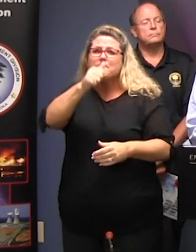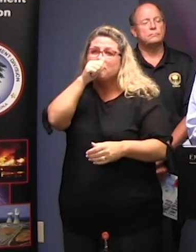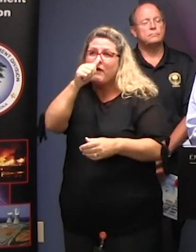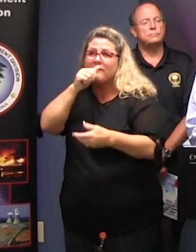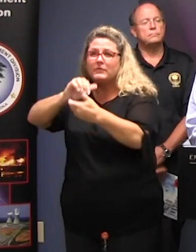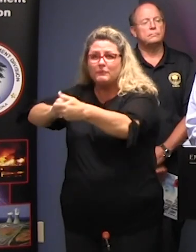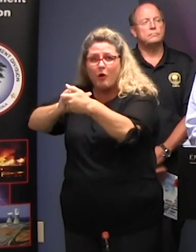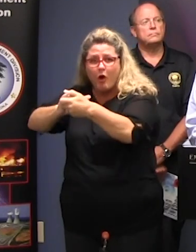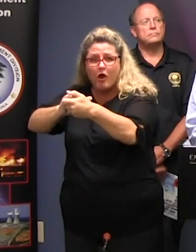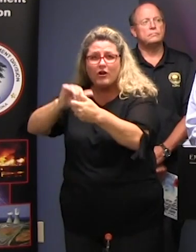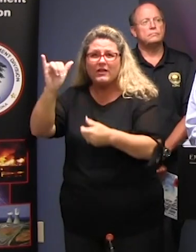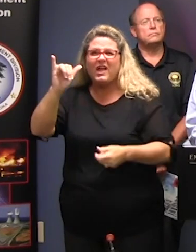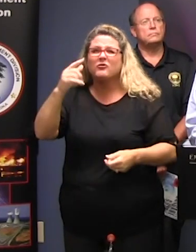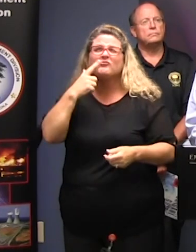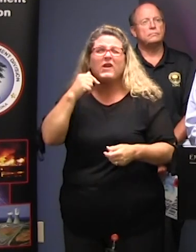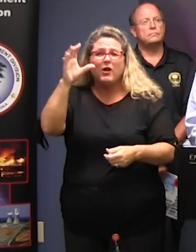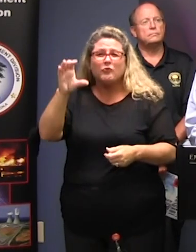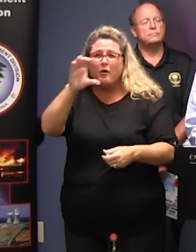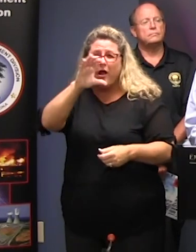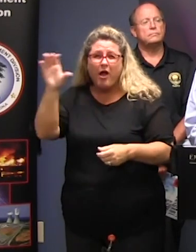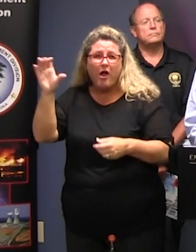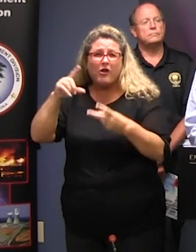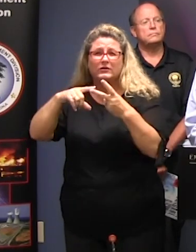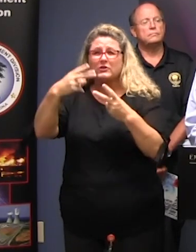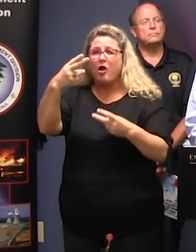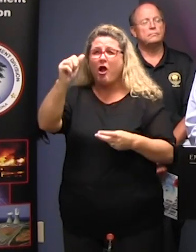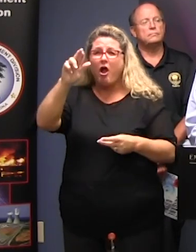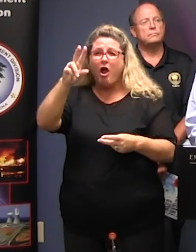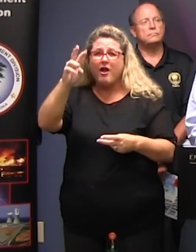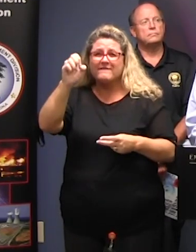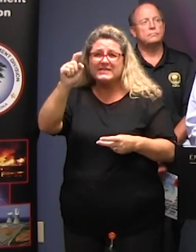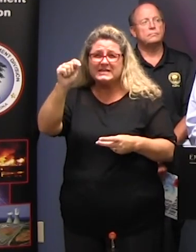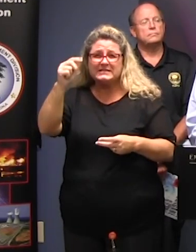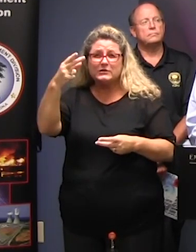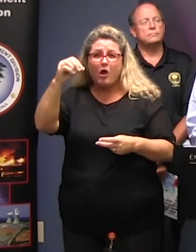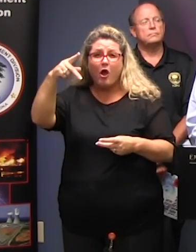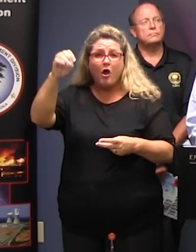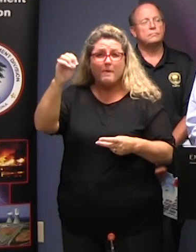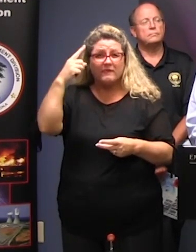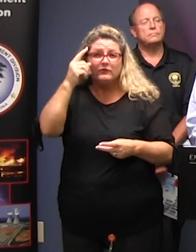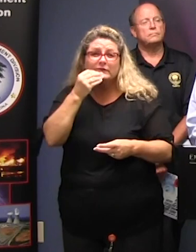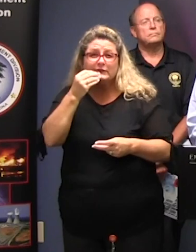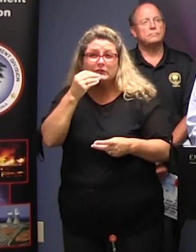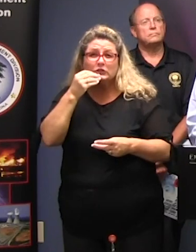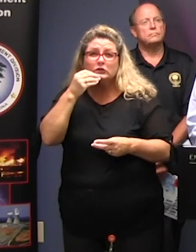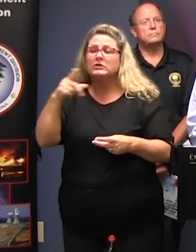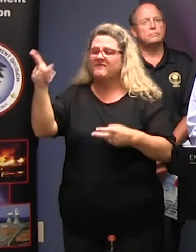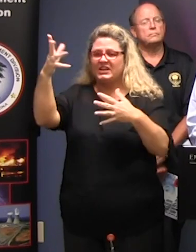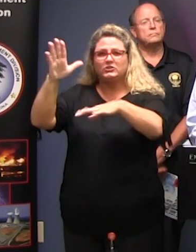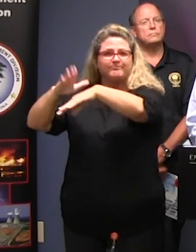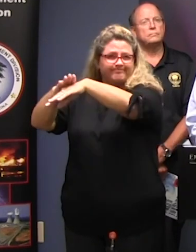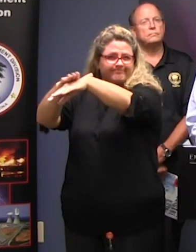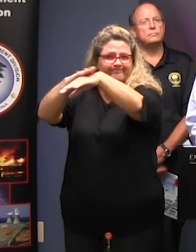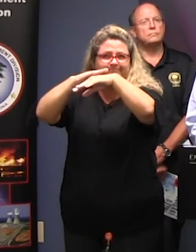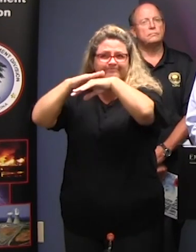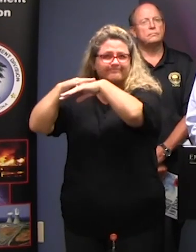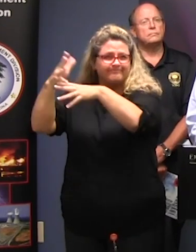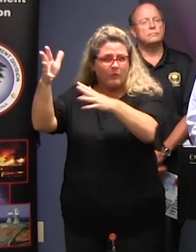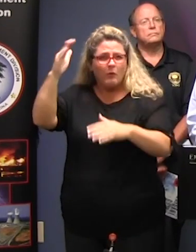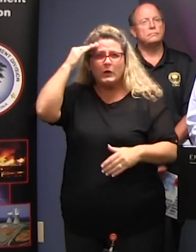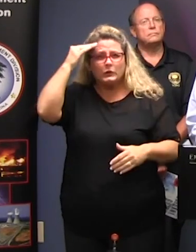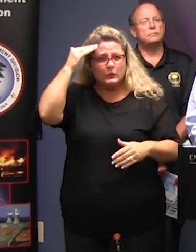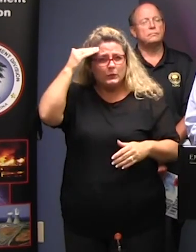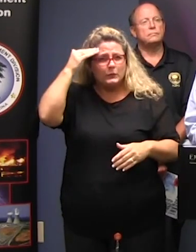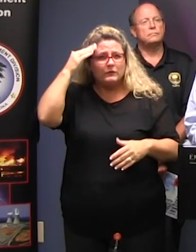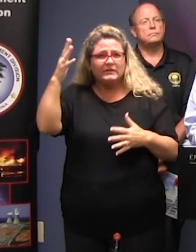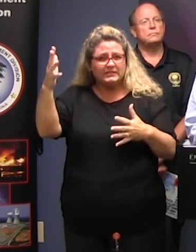partners like the Red Cross and Harvest Hope everyone is on alert and we have already begun